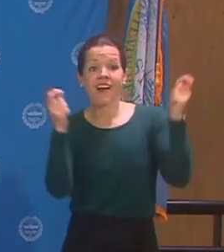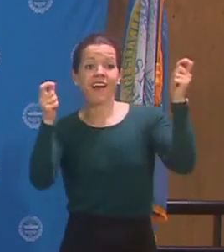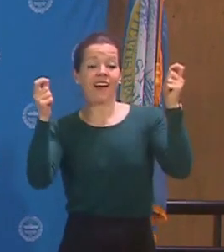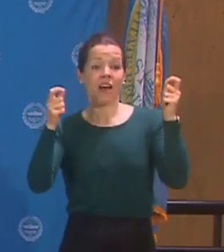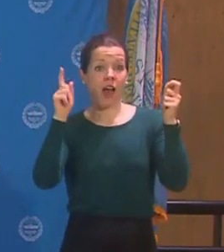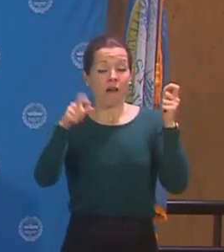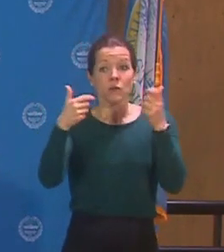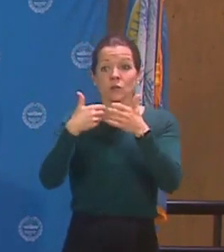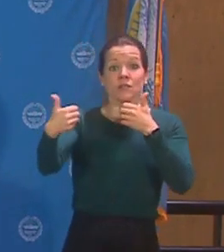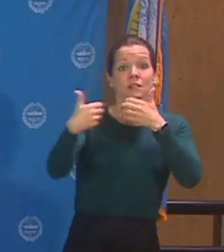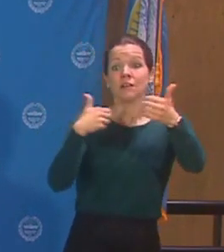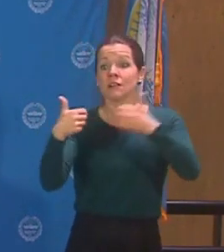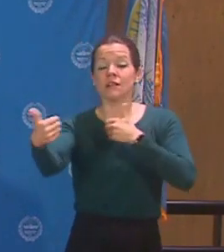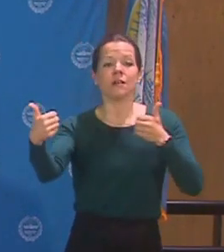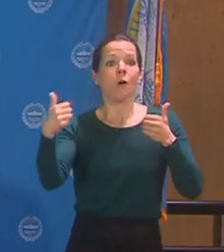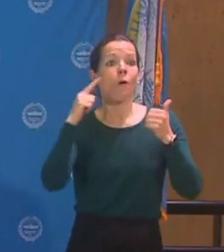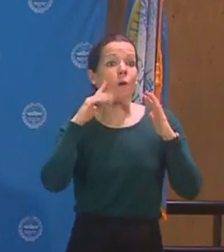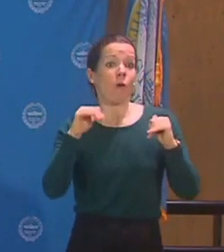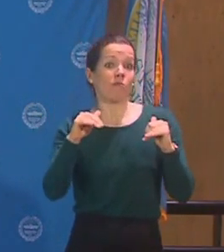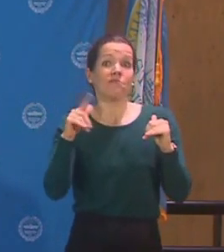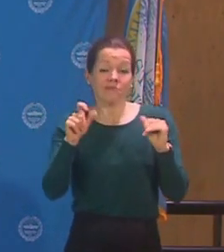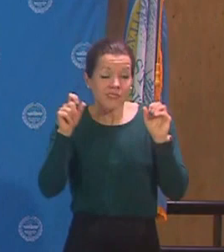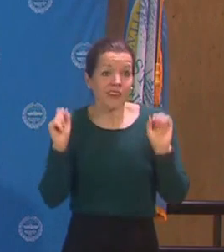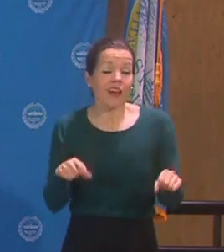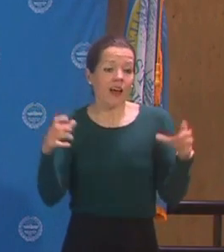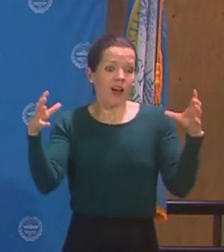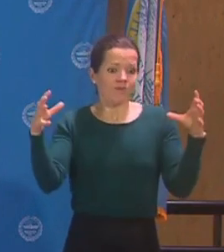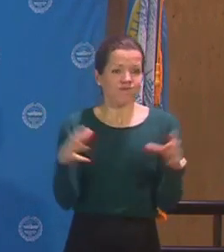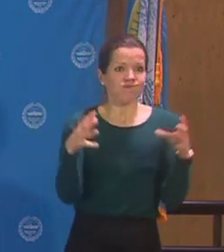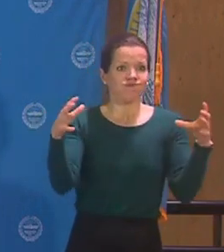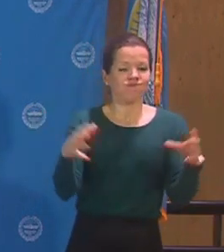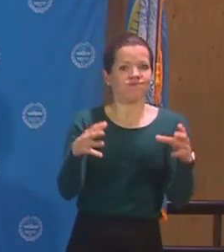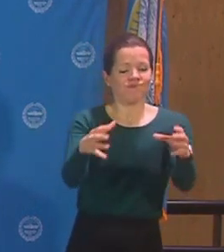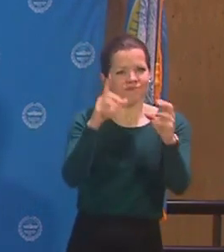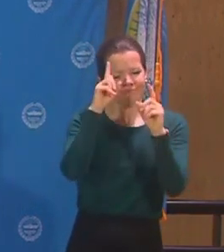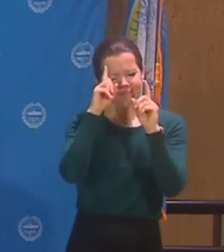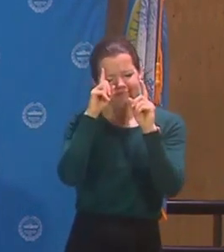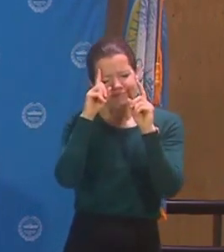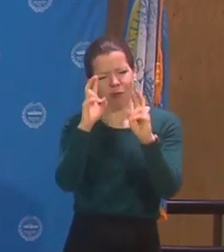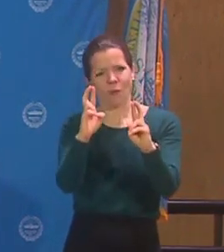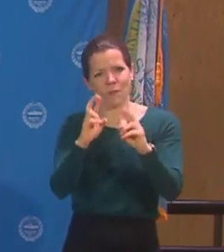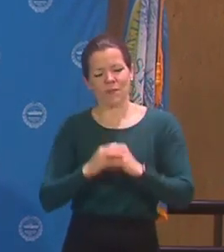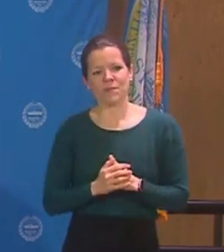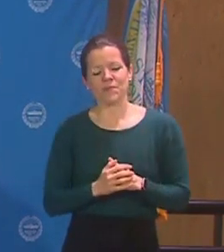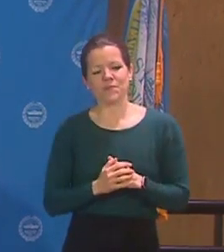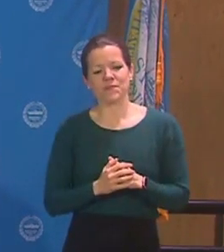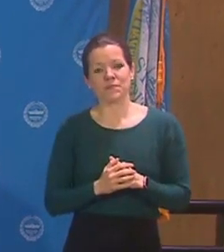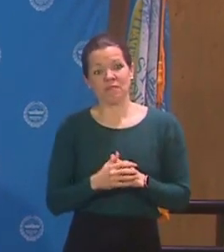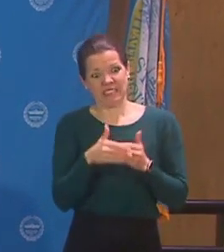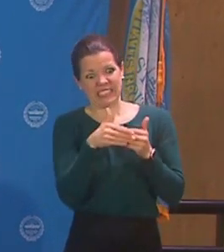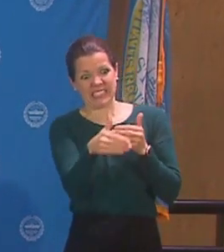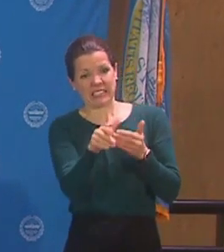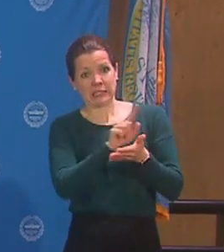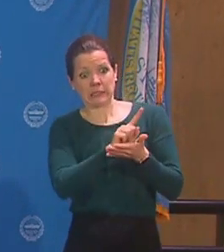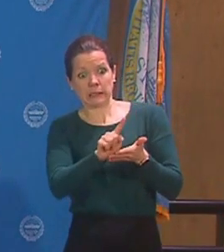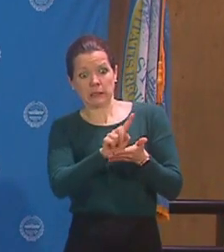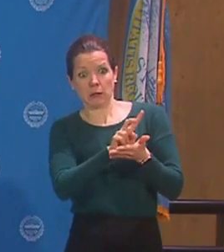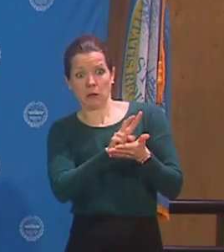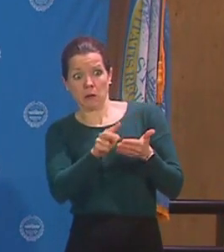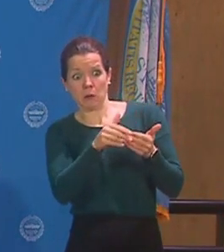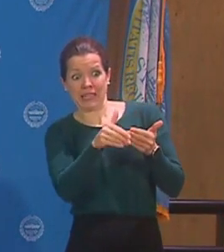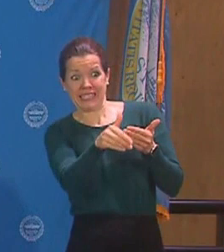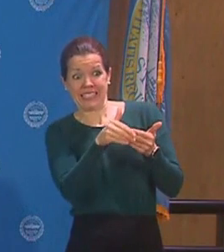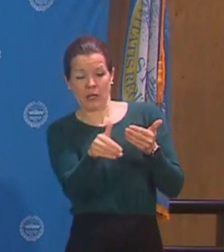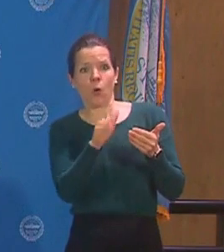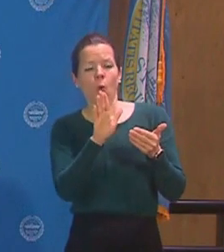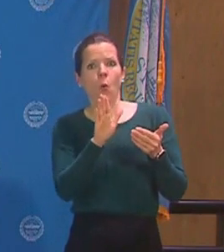two to three weeks are very critical to achieving our goal. The surge I've been talking about is in motion now. As